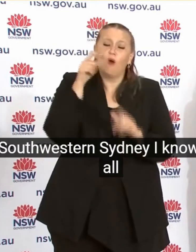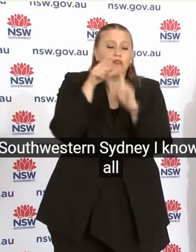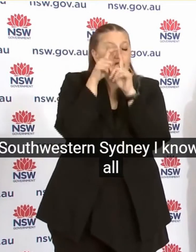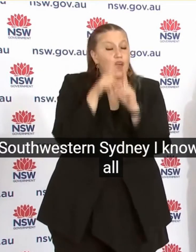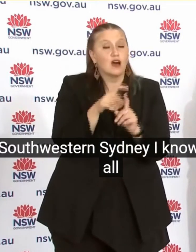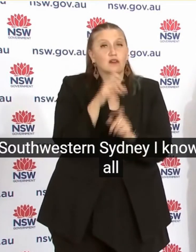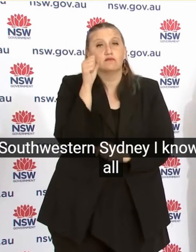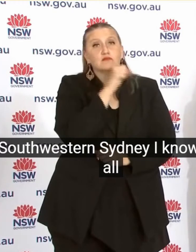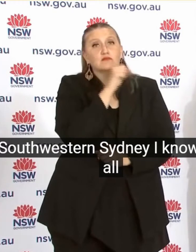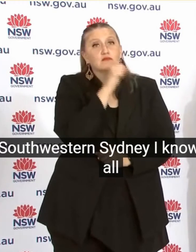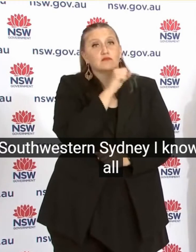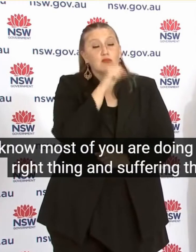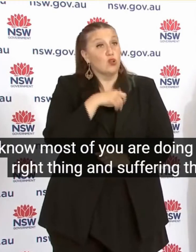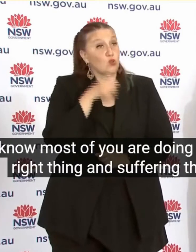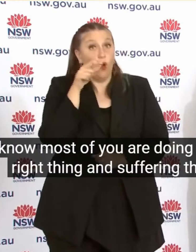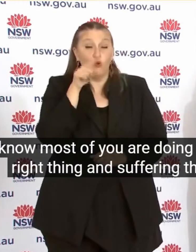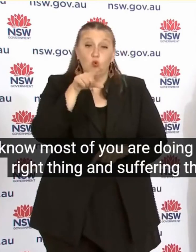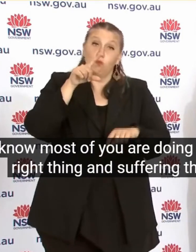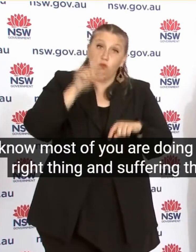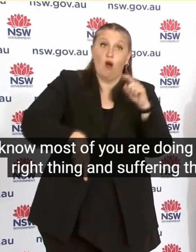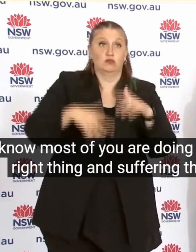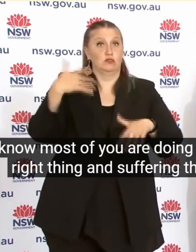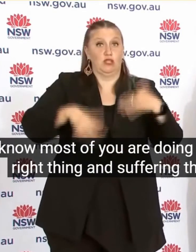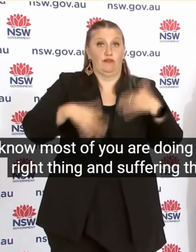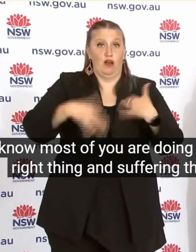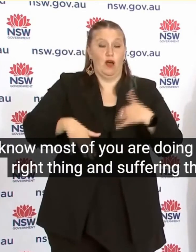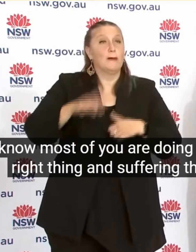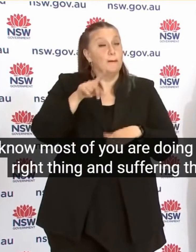Most Of You Are Doing The Right Thing And Suffering The Most But It's To